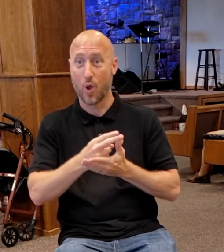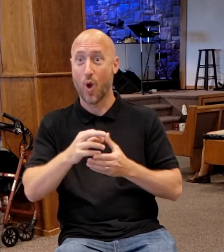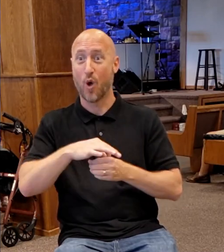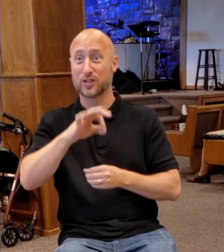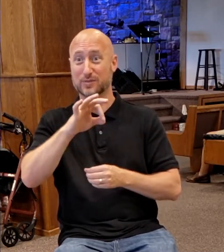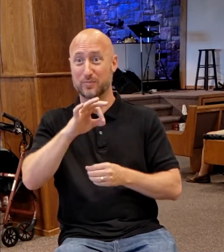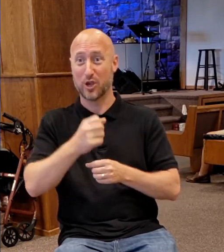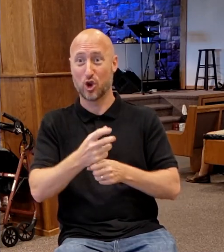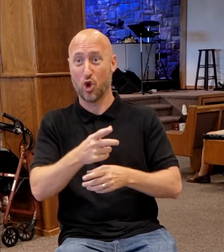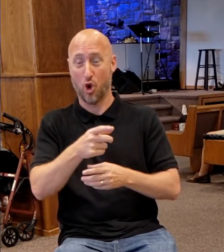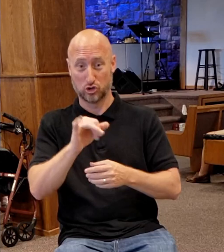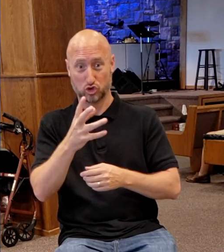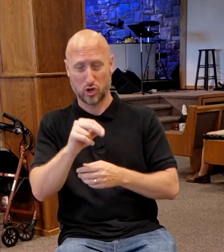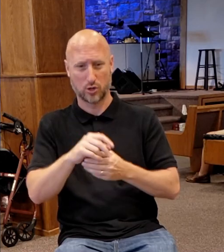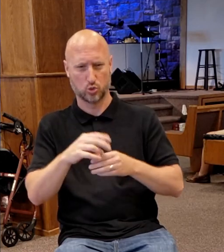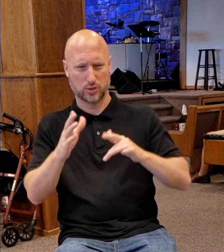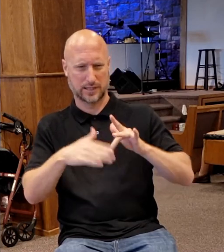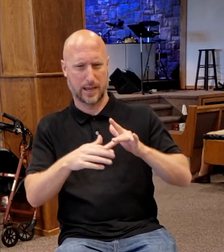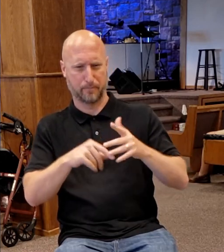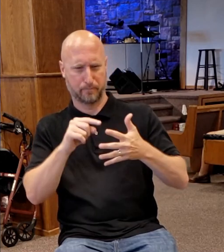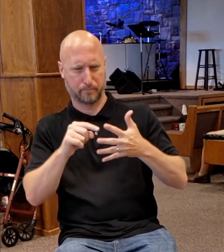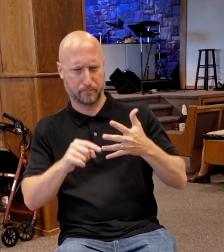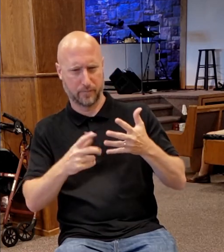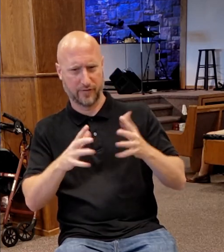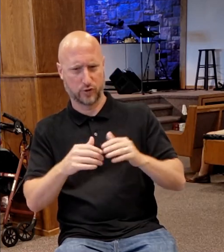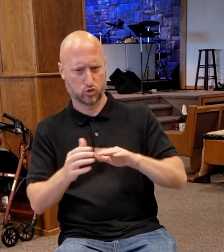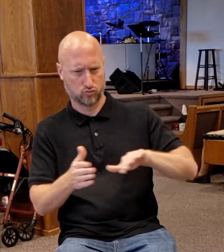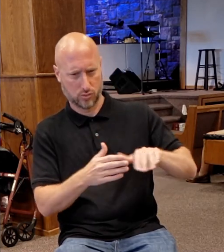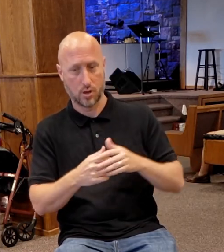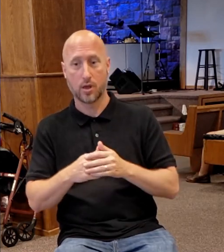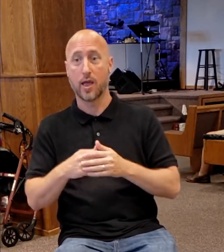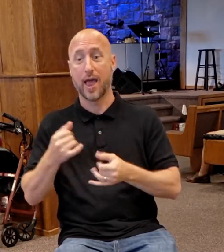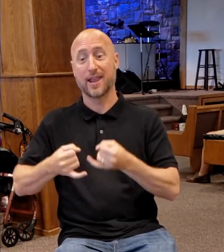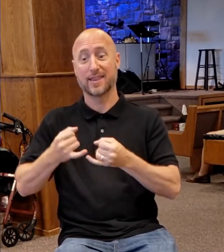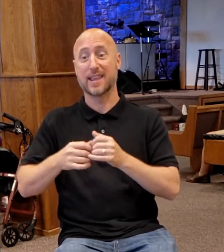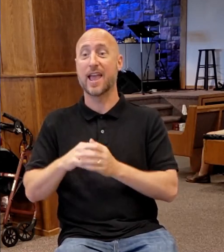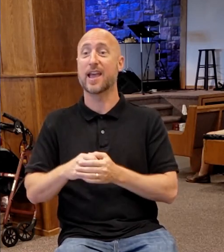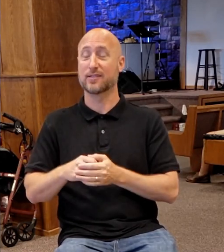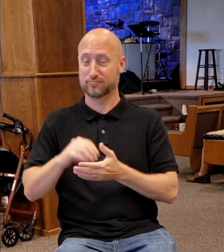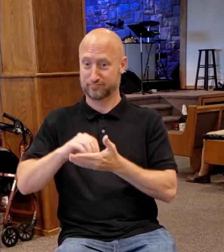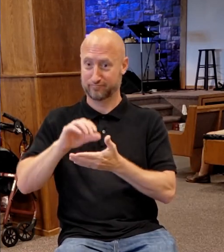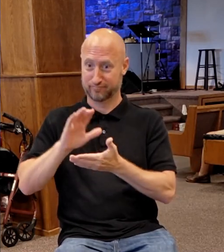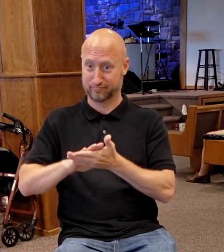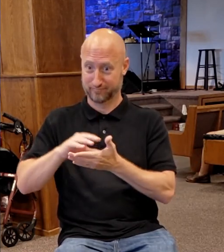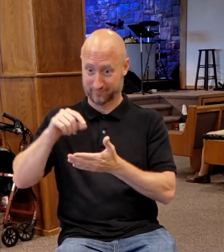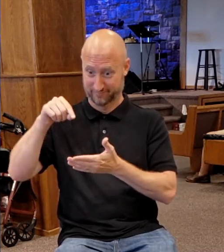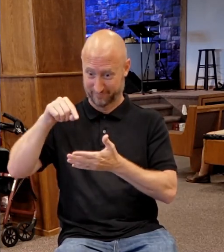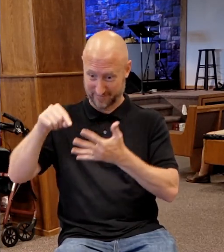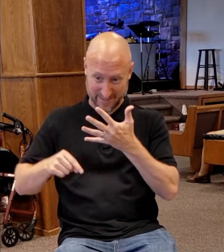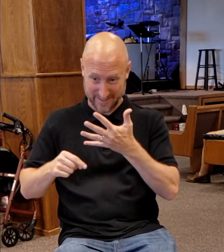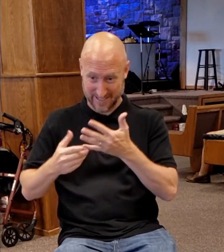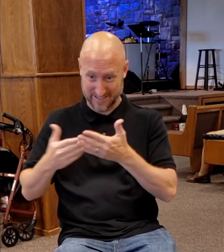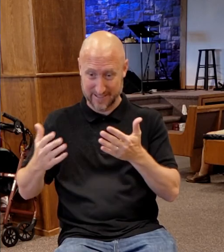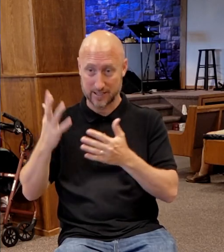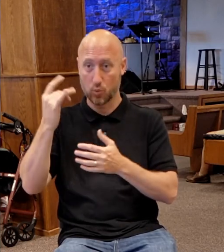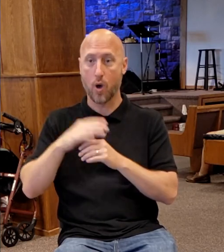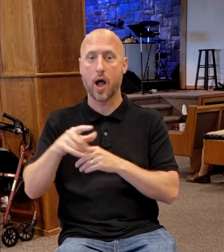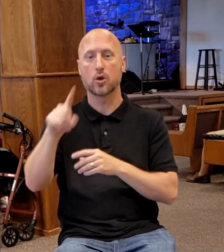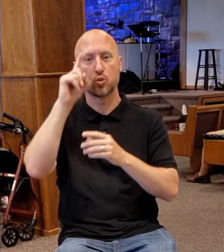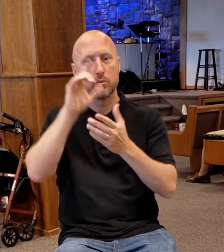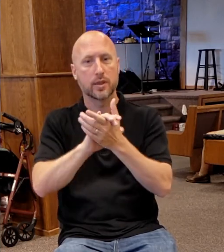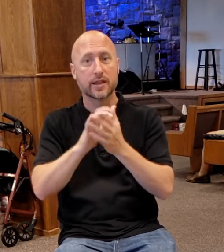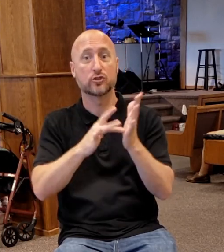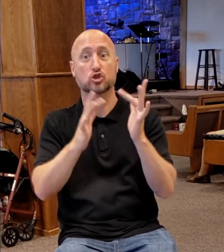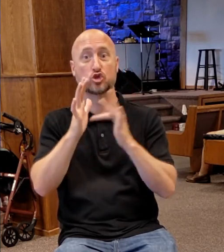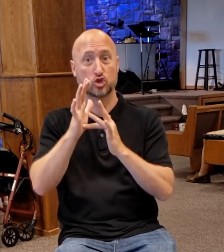and focus on certain things. So at the end, he could say, these things are written that you might believe that Jesus Christ is